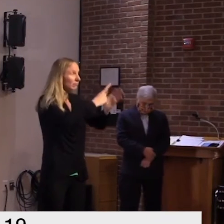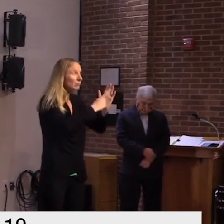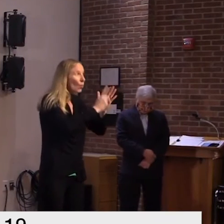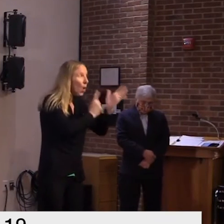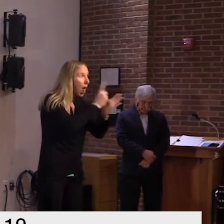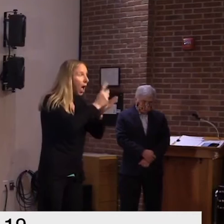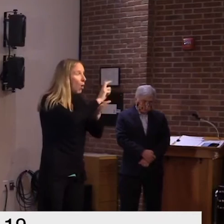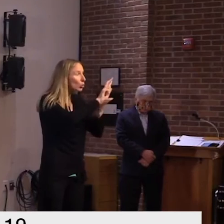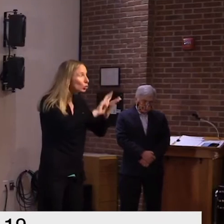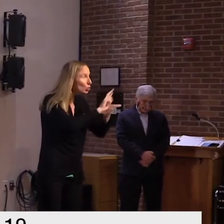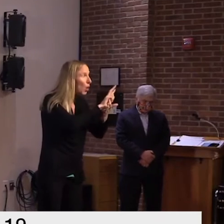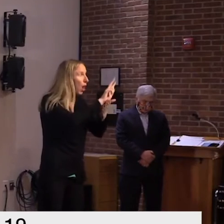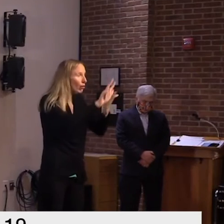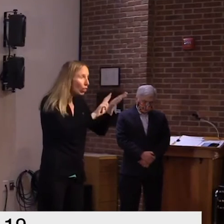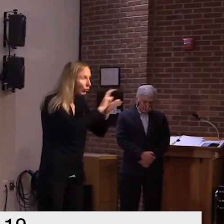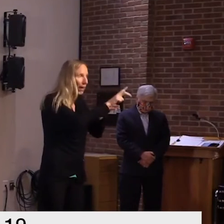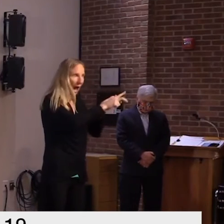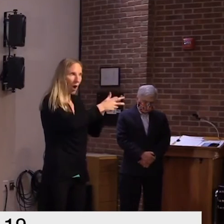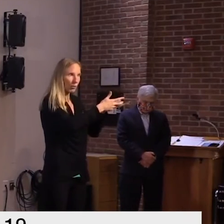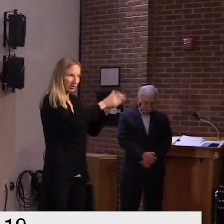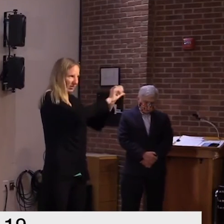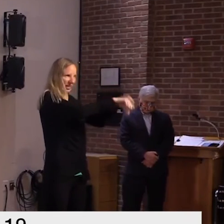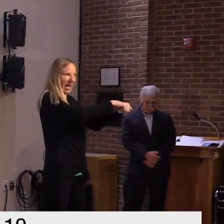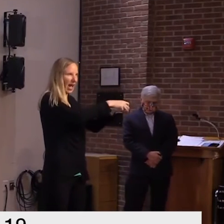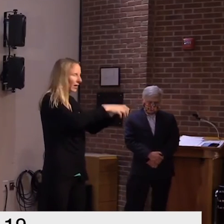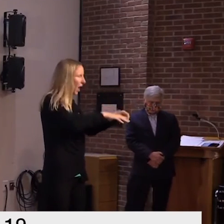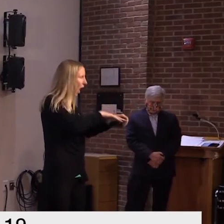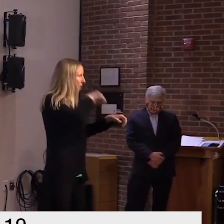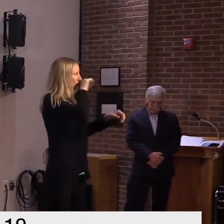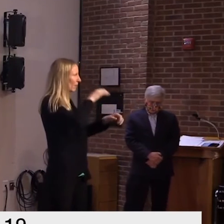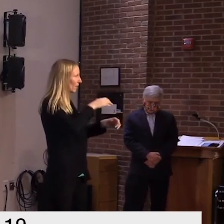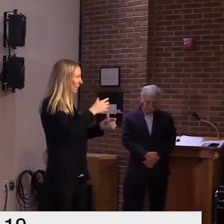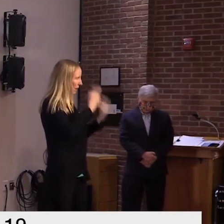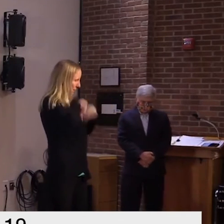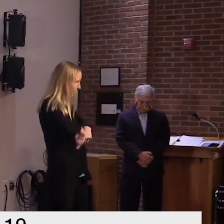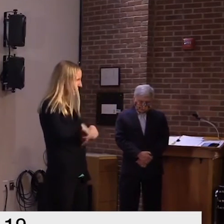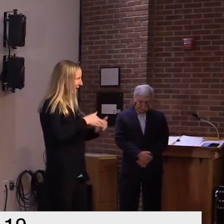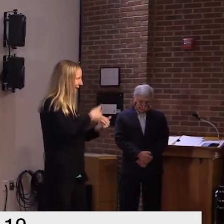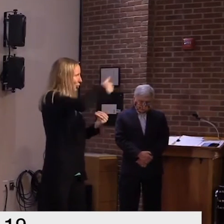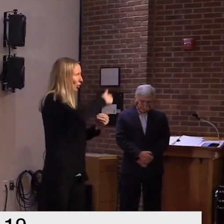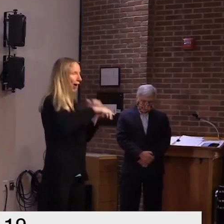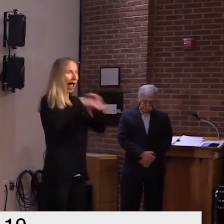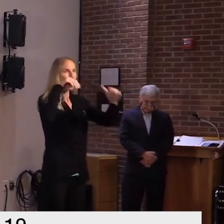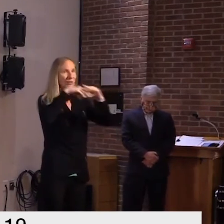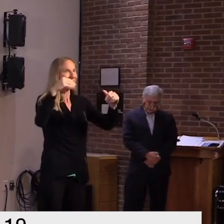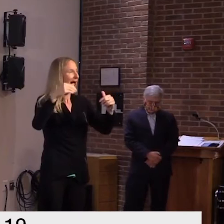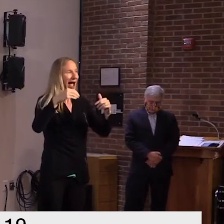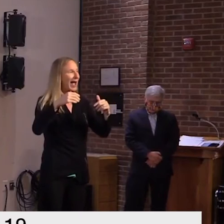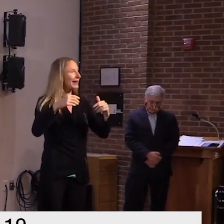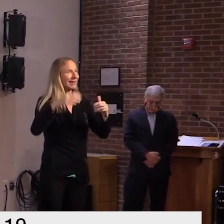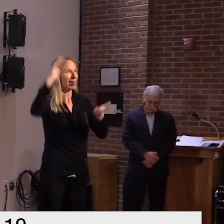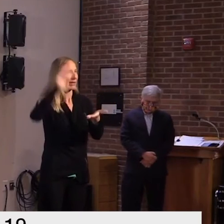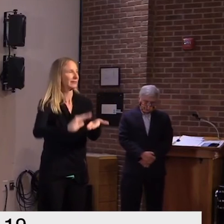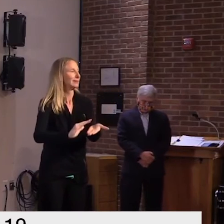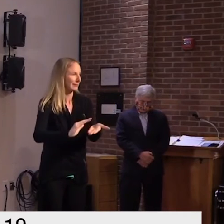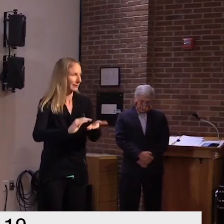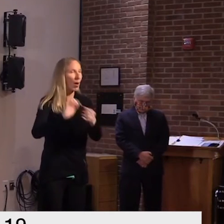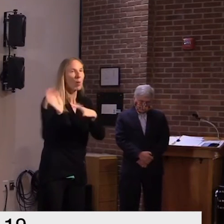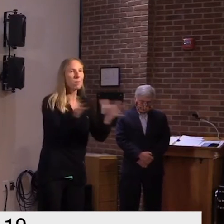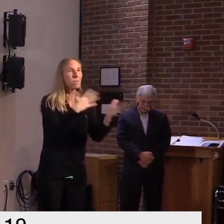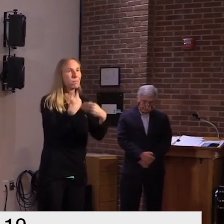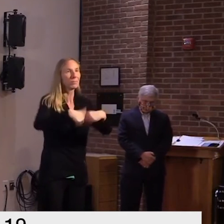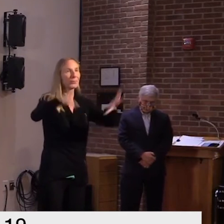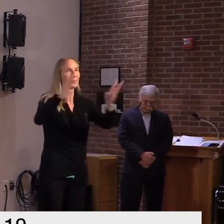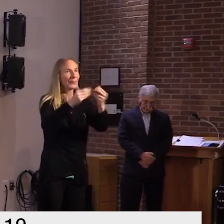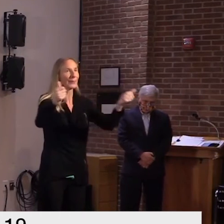clearly in an outdoor setting that's much less meaningful than being confined in a room so it's best if you're